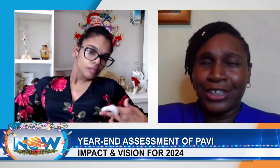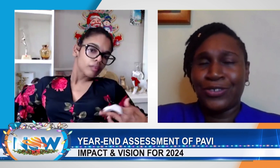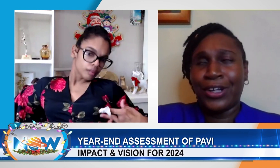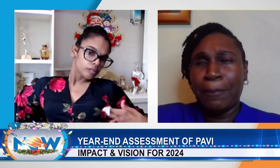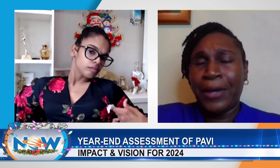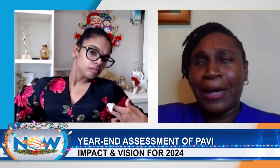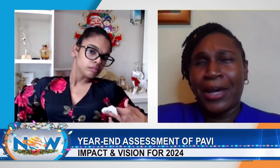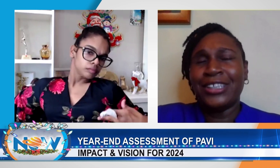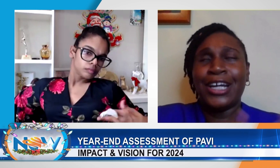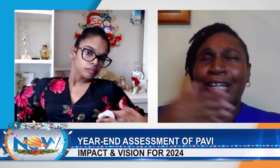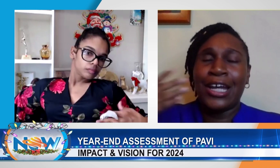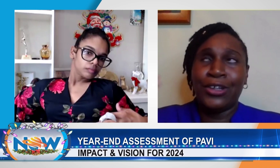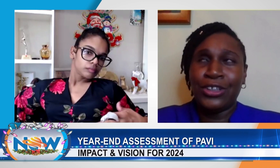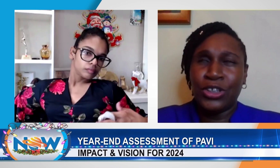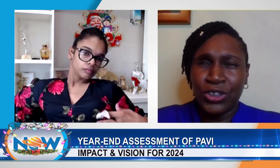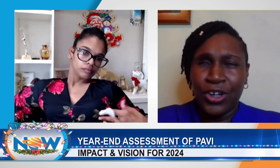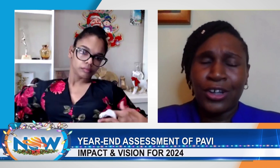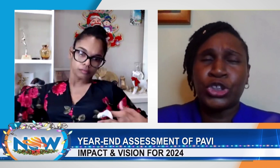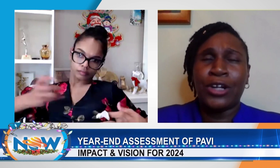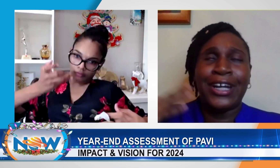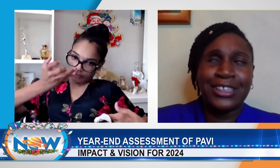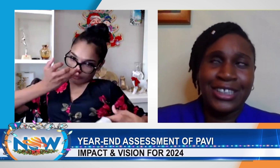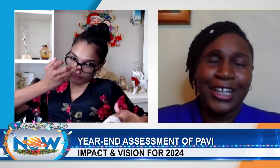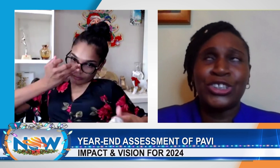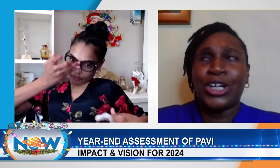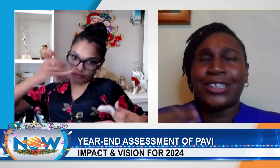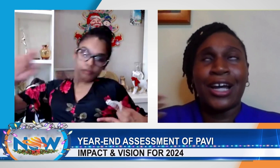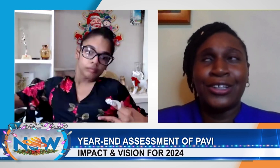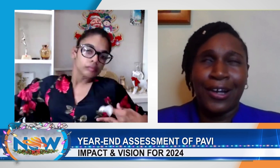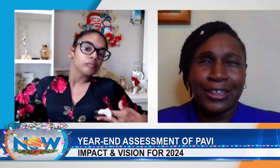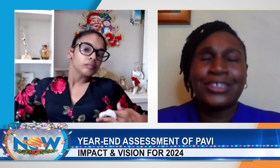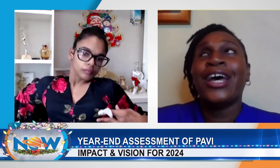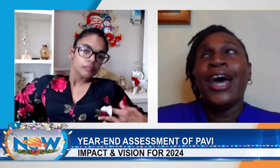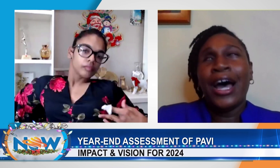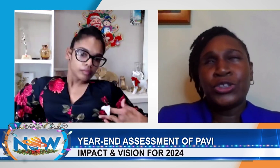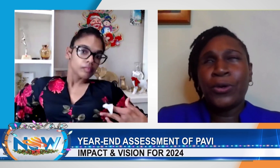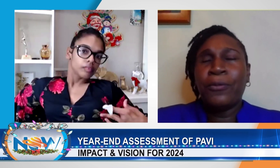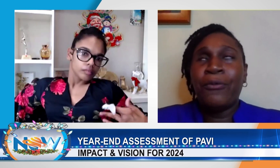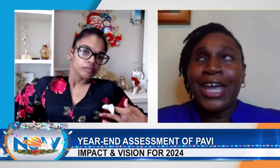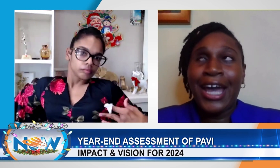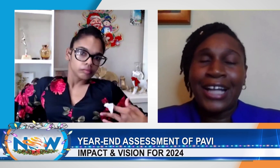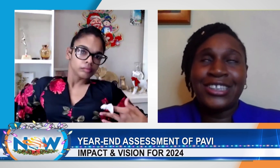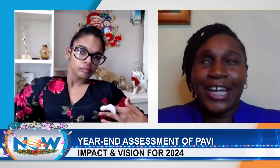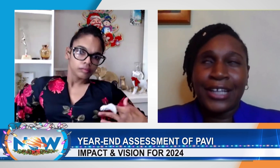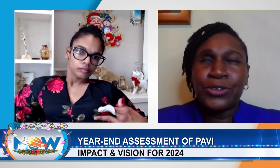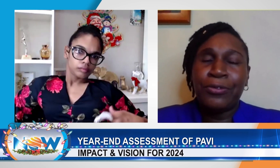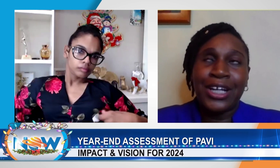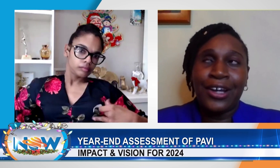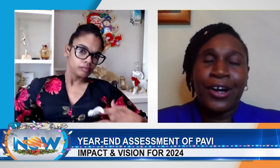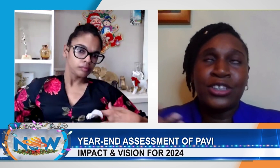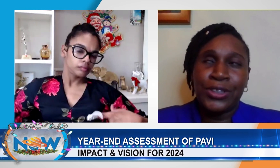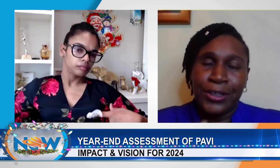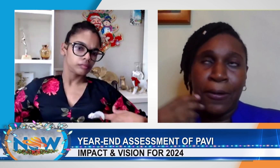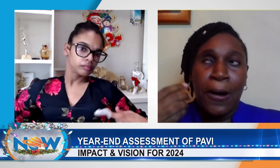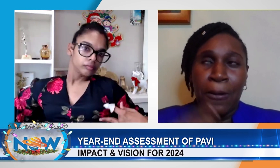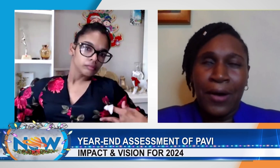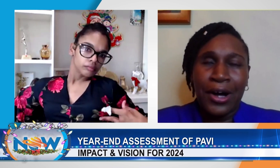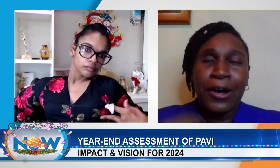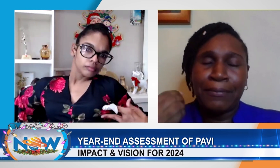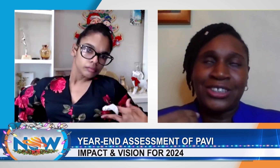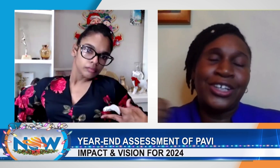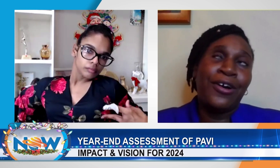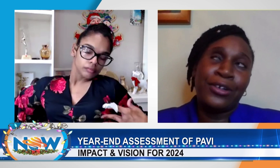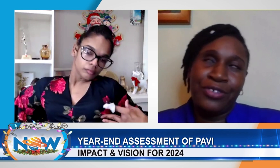acquiring visual impairment, and then young children, teenagers, adults. So, we are there to really continue